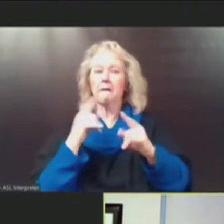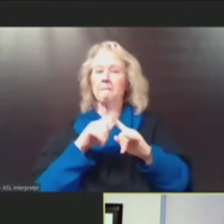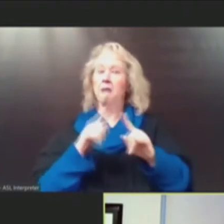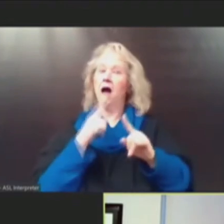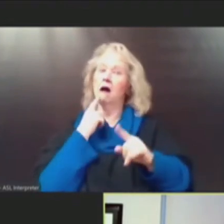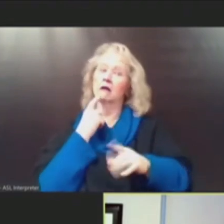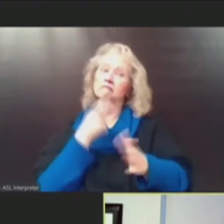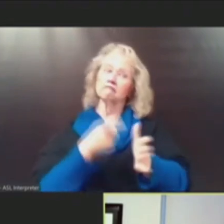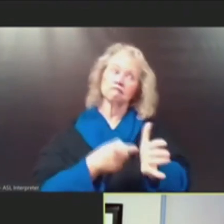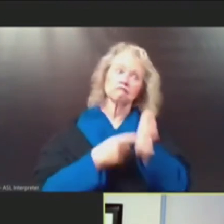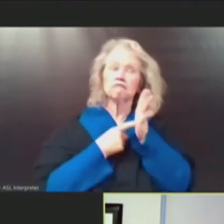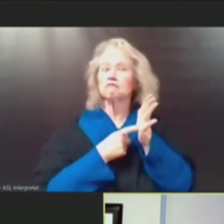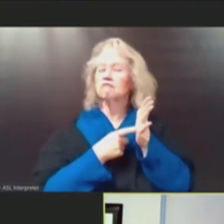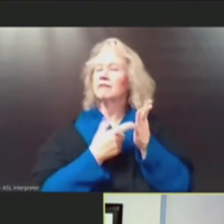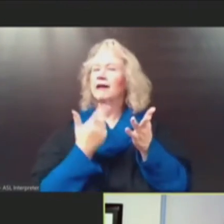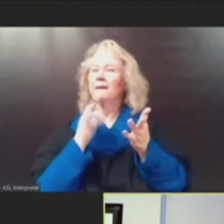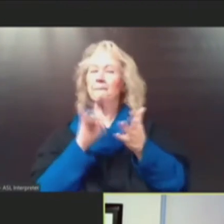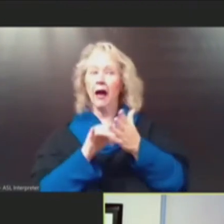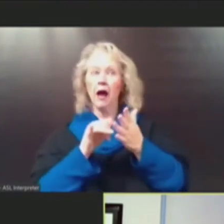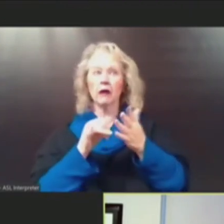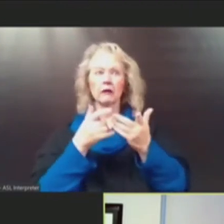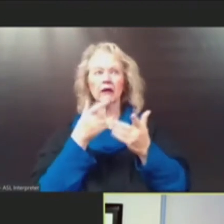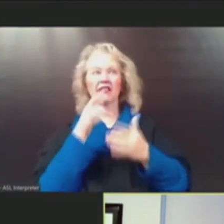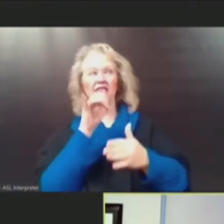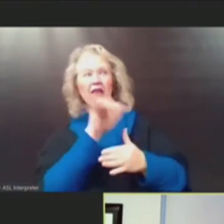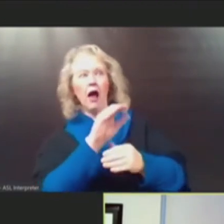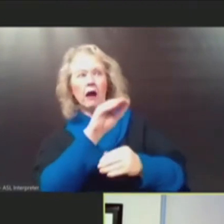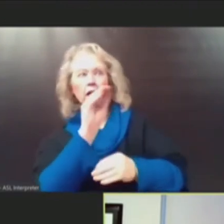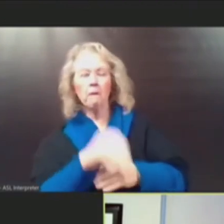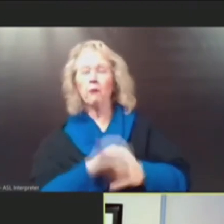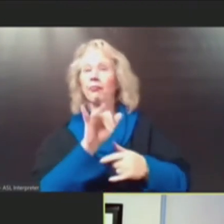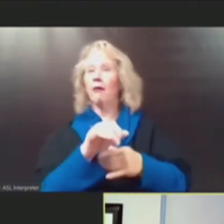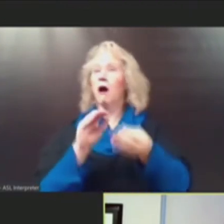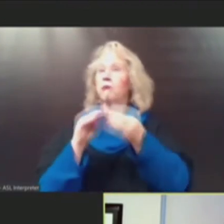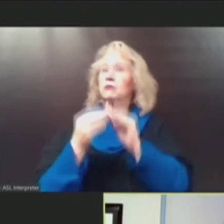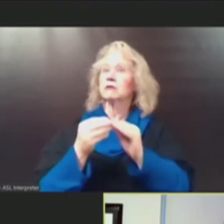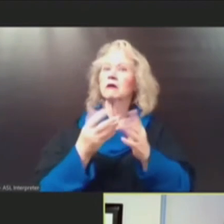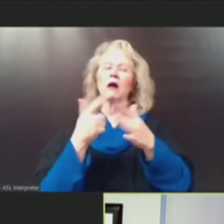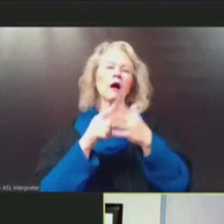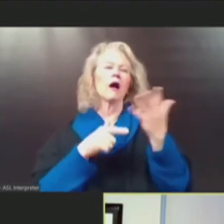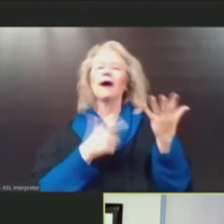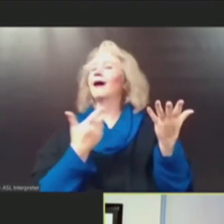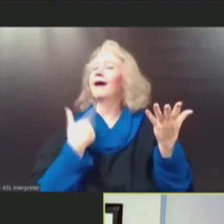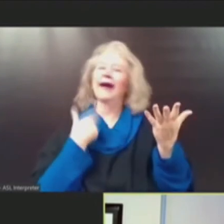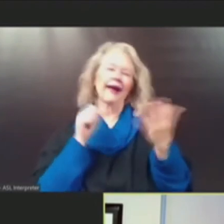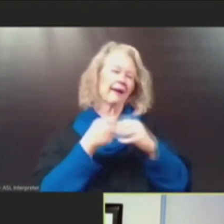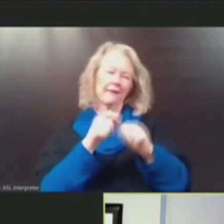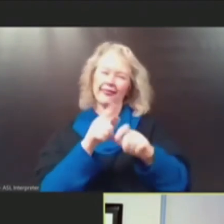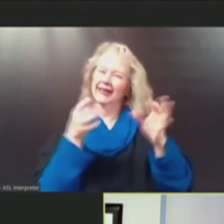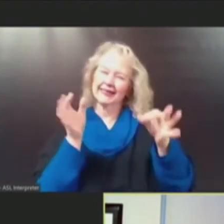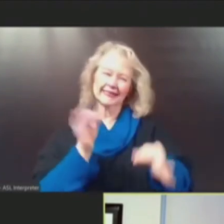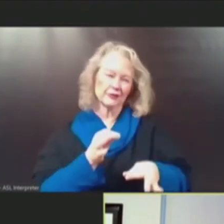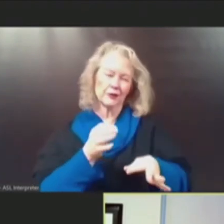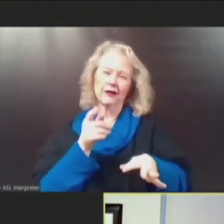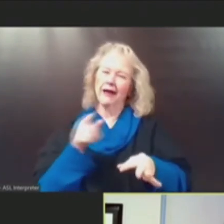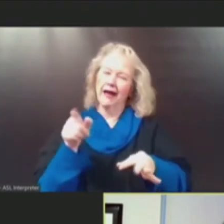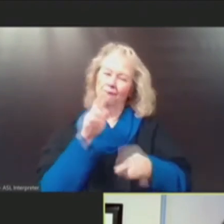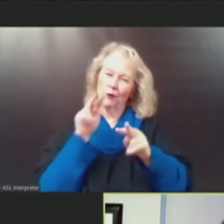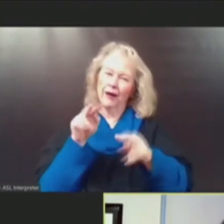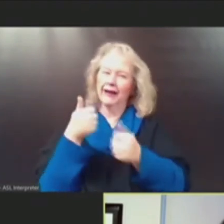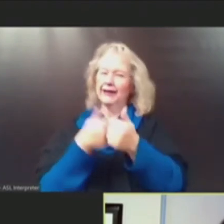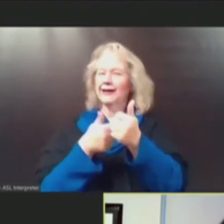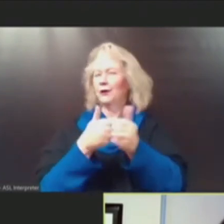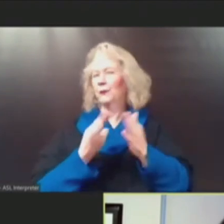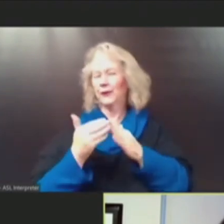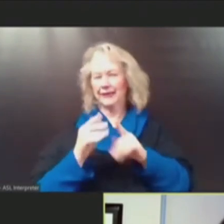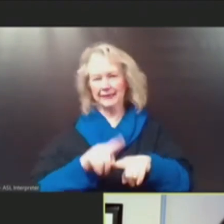firm metric that I can give you that it is based on that alone that you decide what you're going to do for your community. And luckily, every